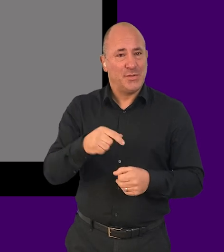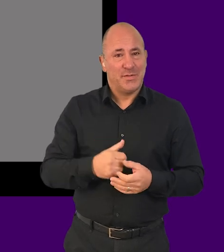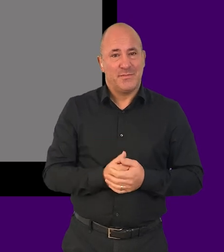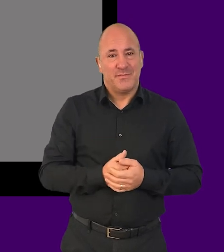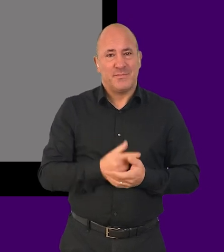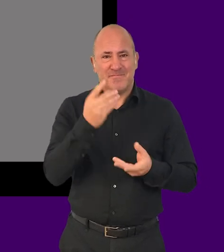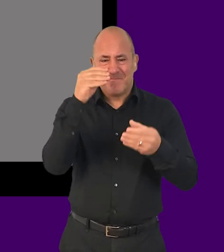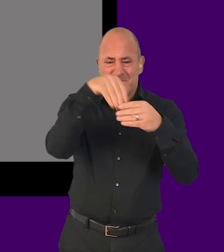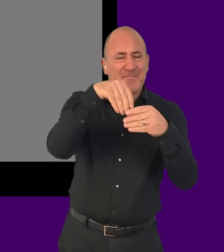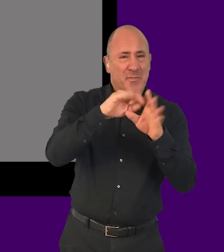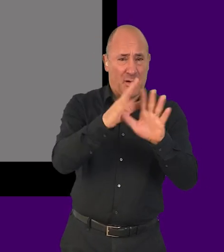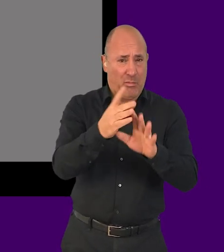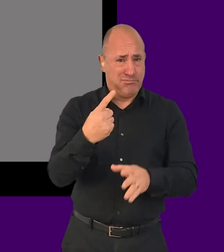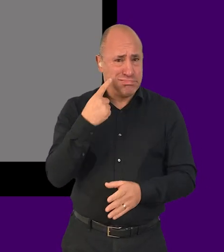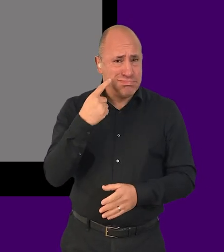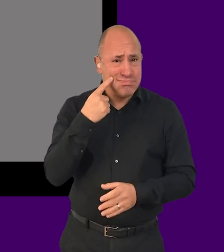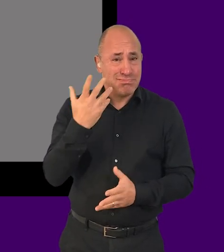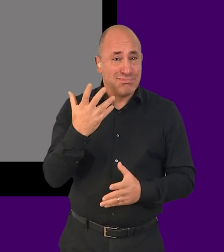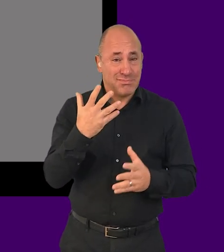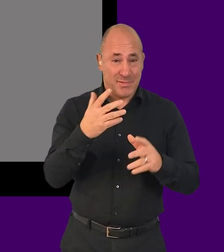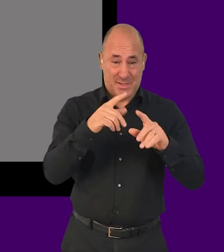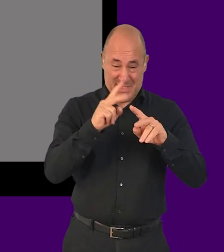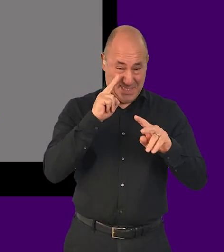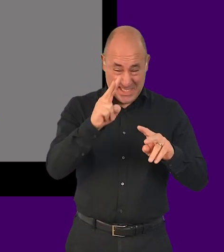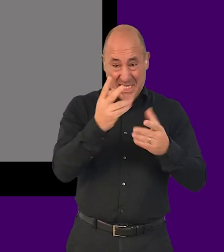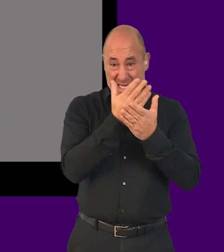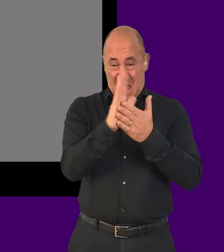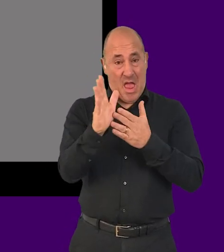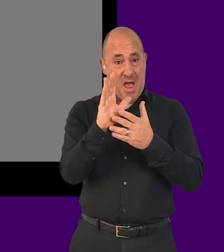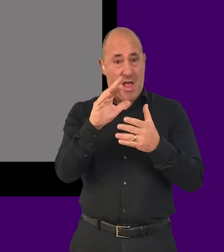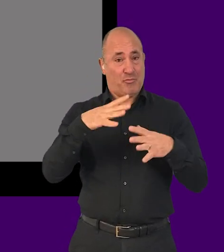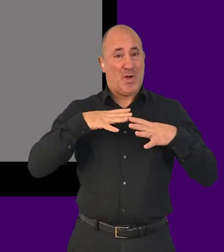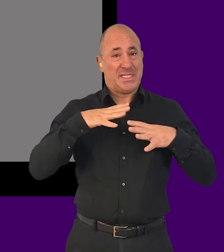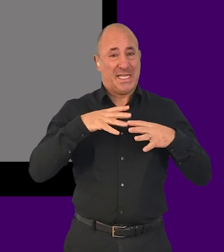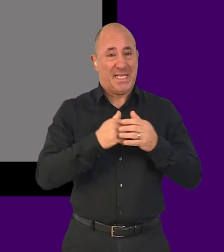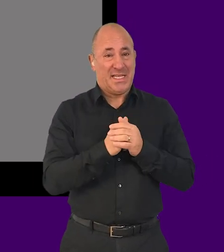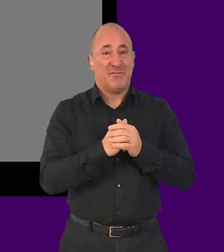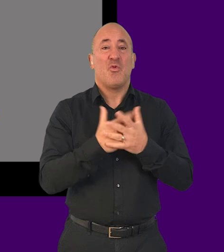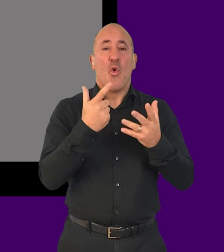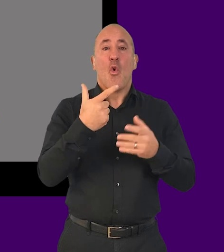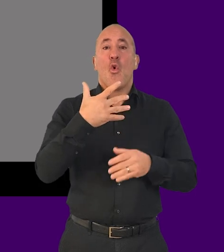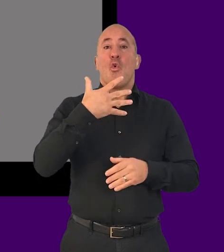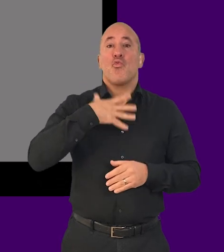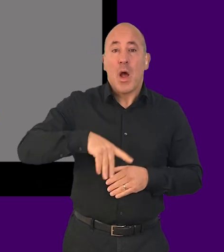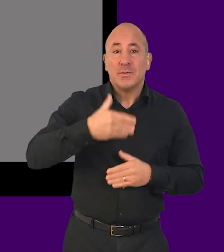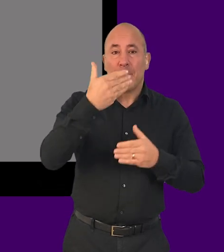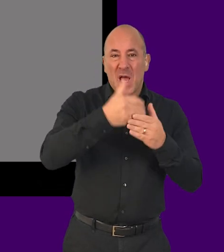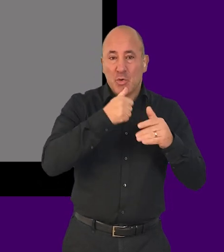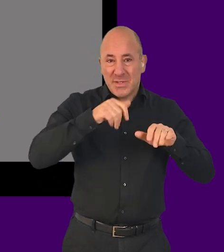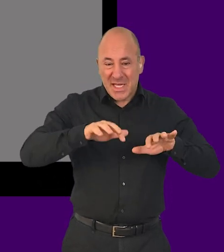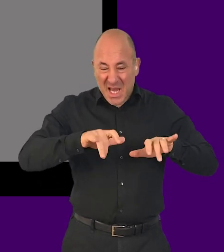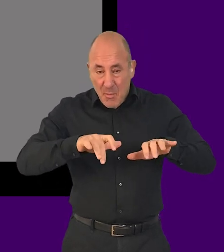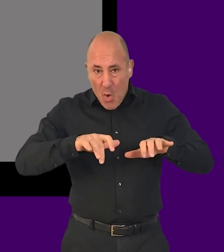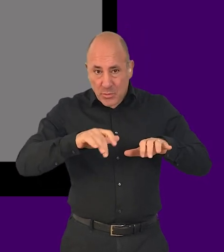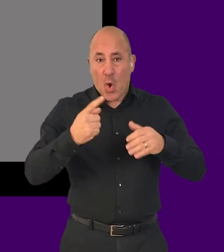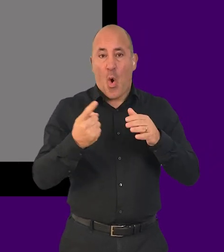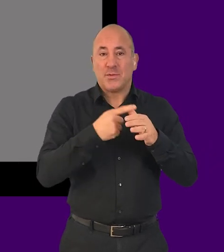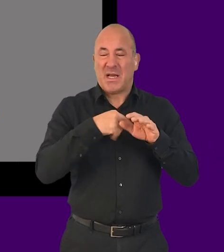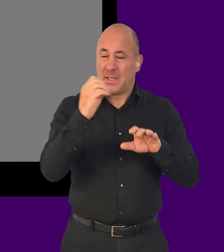Easy to implement, they can be visible on screen by default, or they can appear when people start navigating a page with a keyboard or similar input